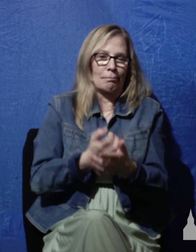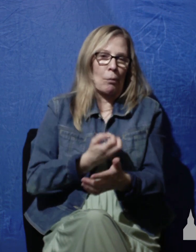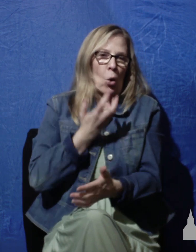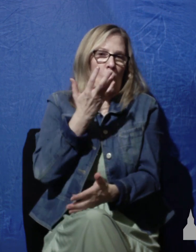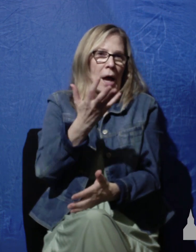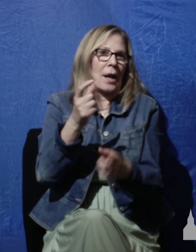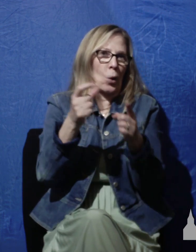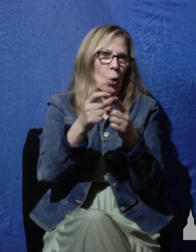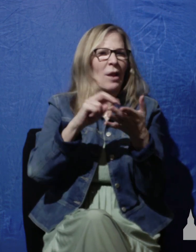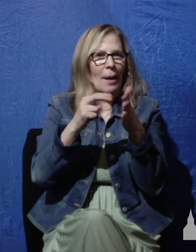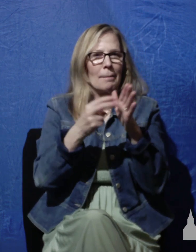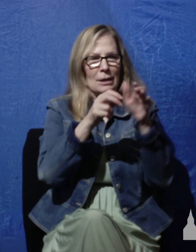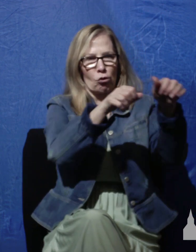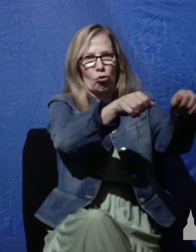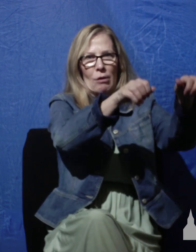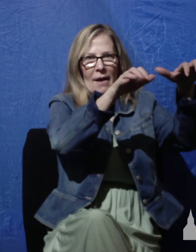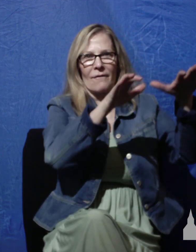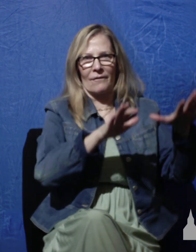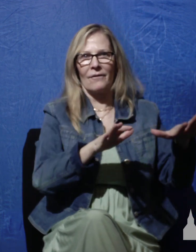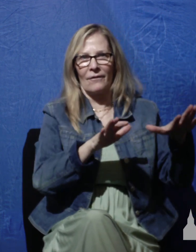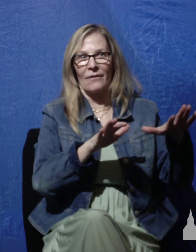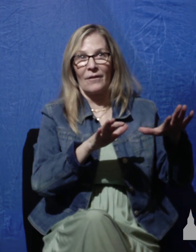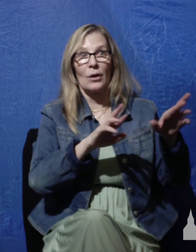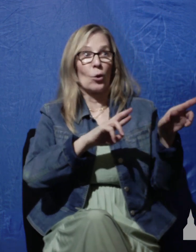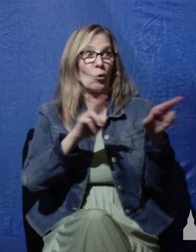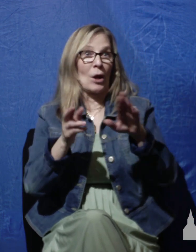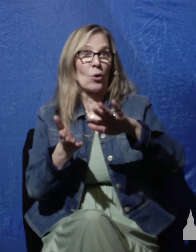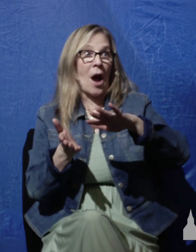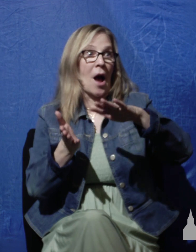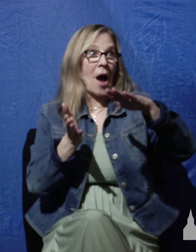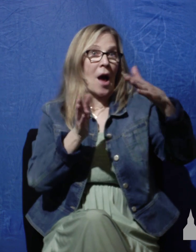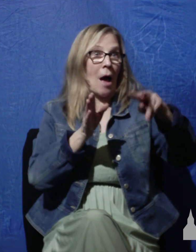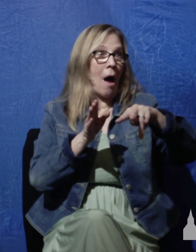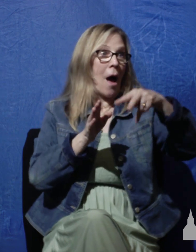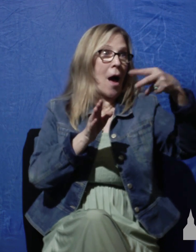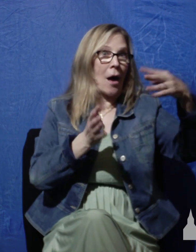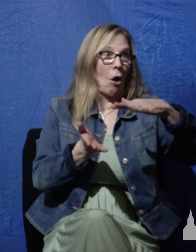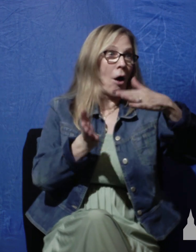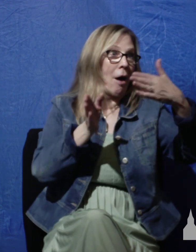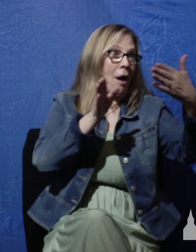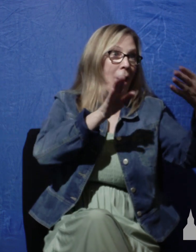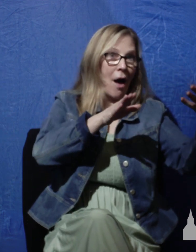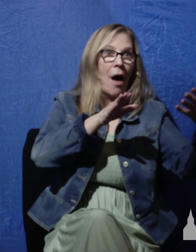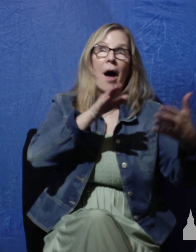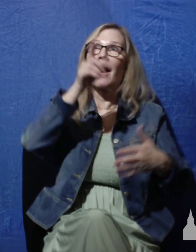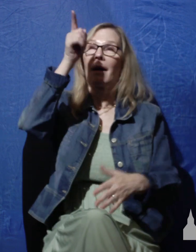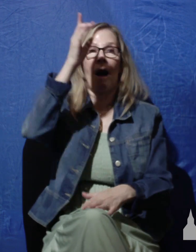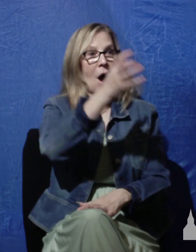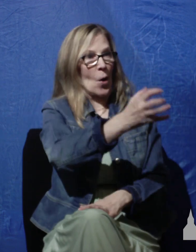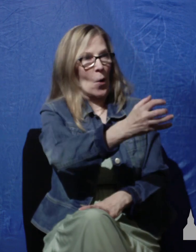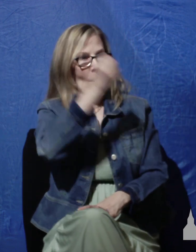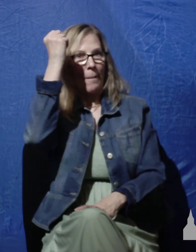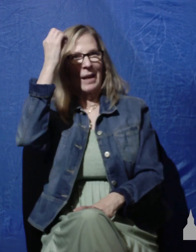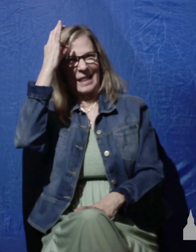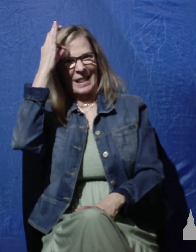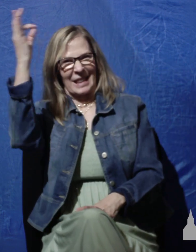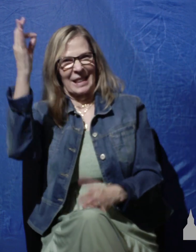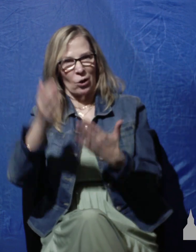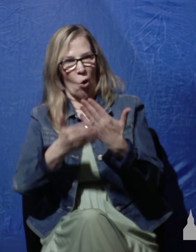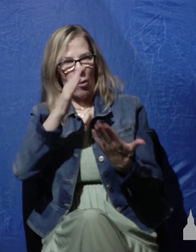refer to the grave. So what David is praising God for is rescuing him from the brink of death from